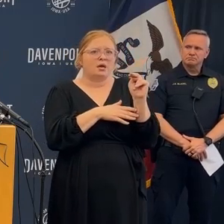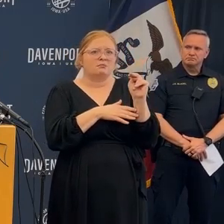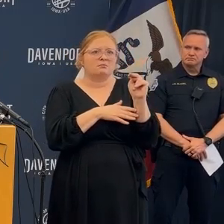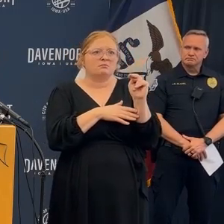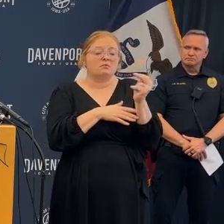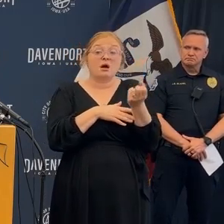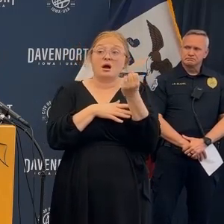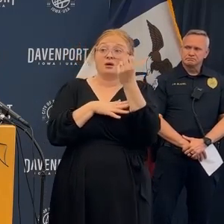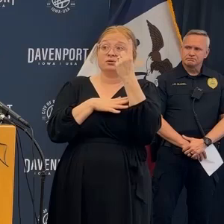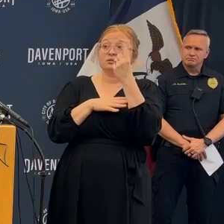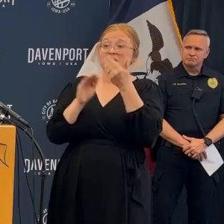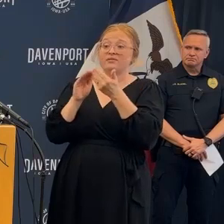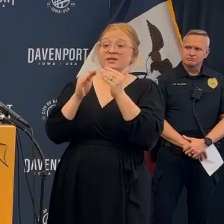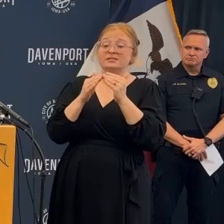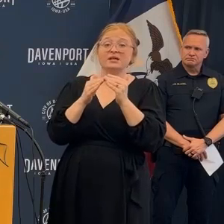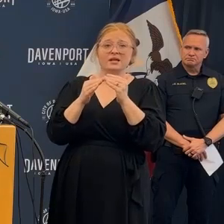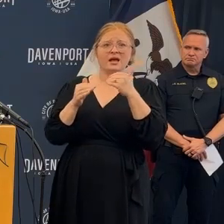family.